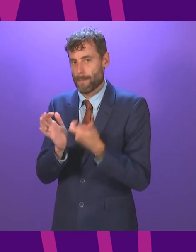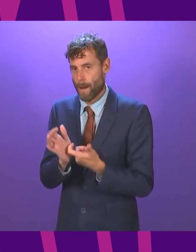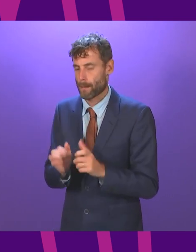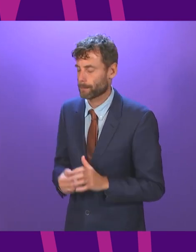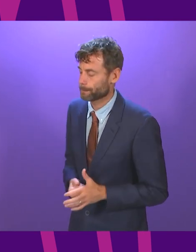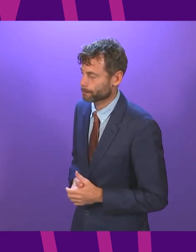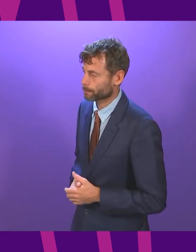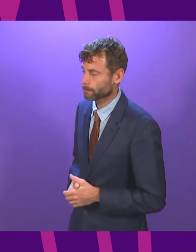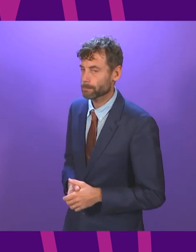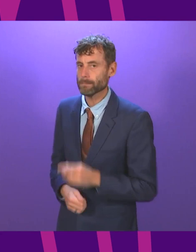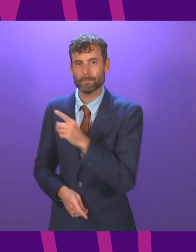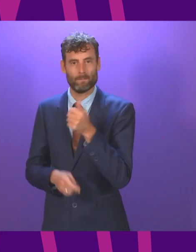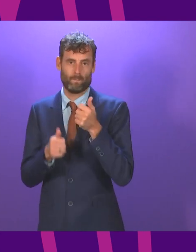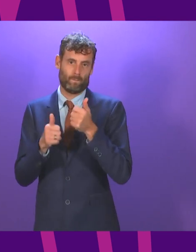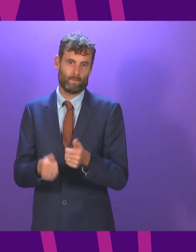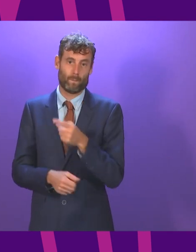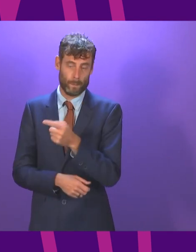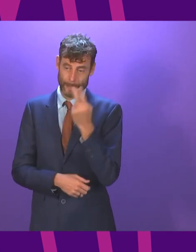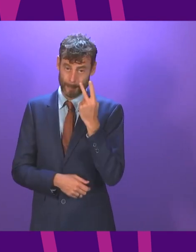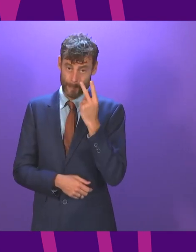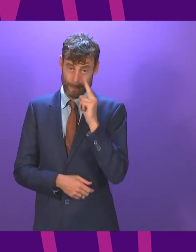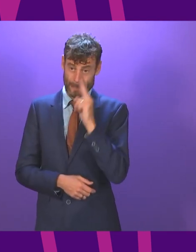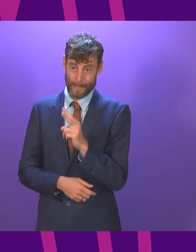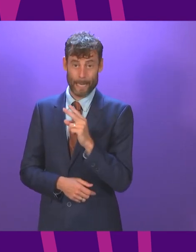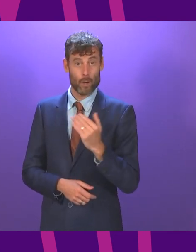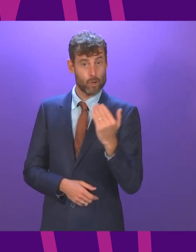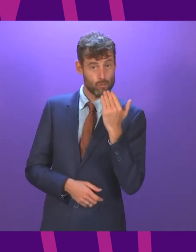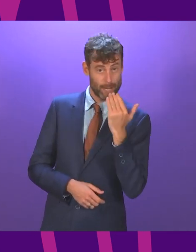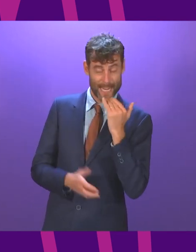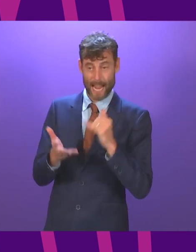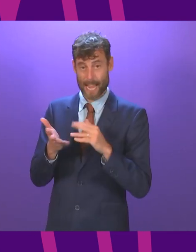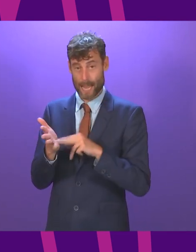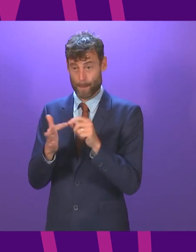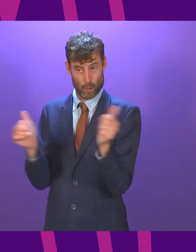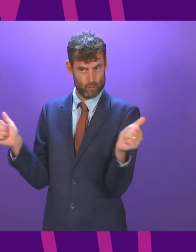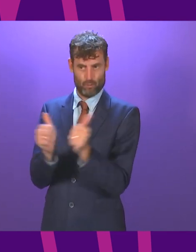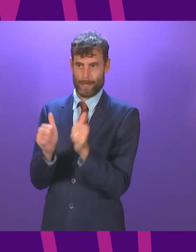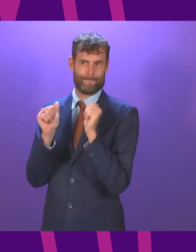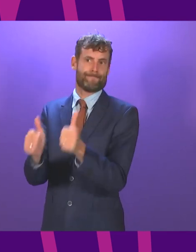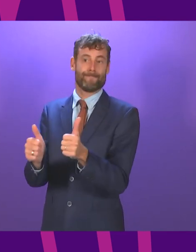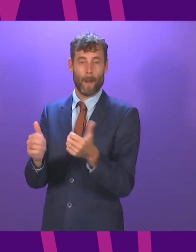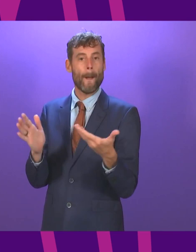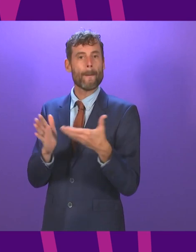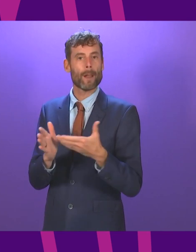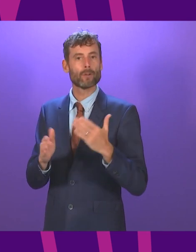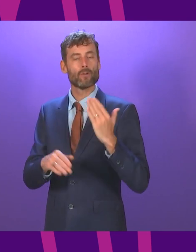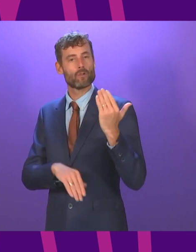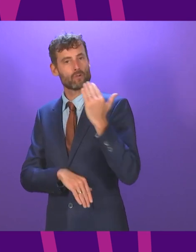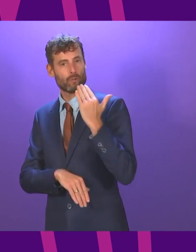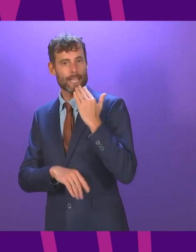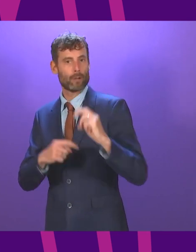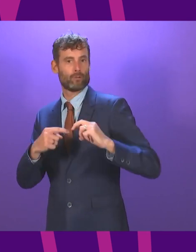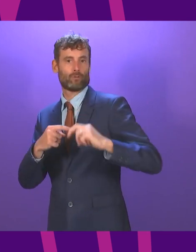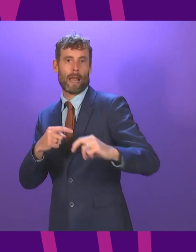I welcome the agreement between the SNP and the Scottish Green Party in addition to the green transport projects such as the